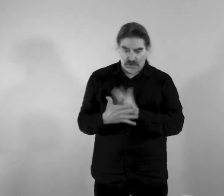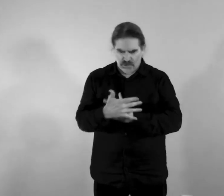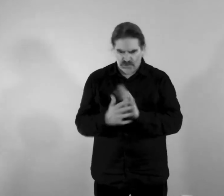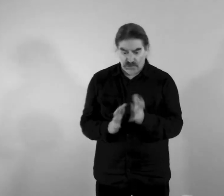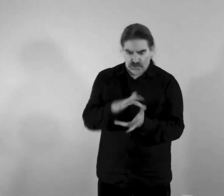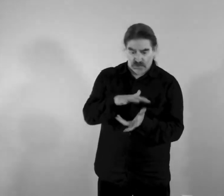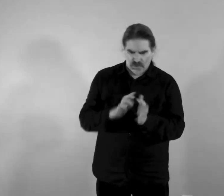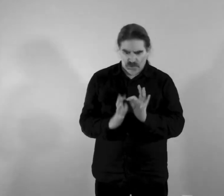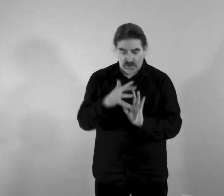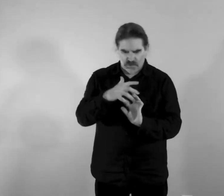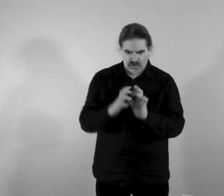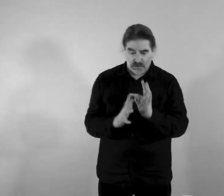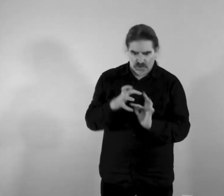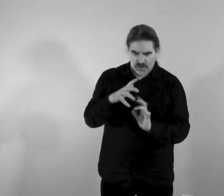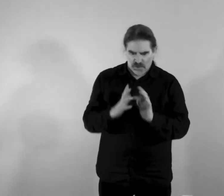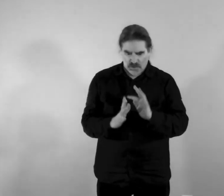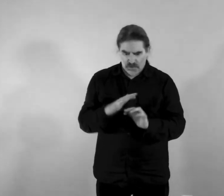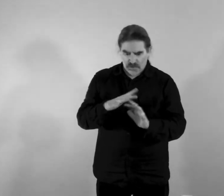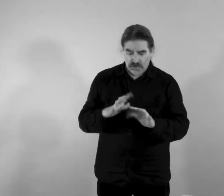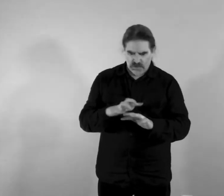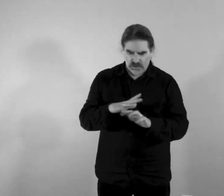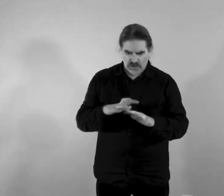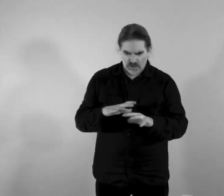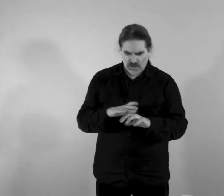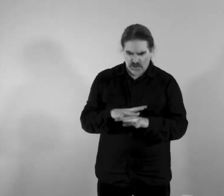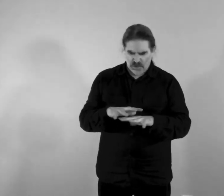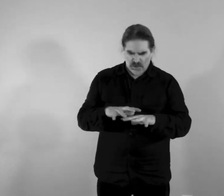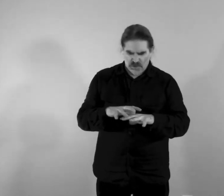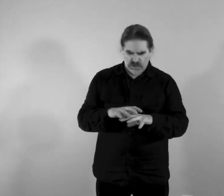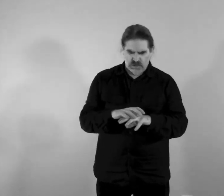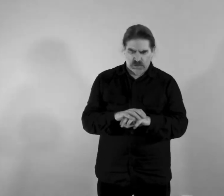Receding. To ash.